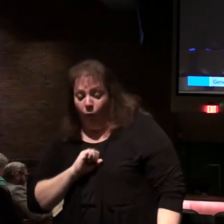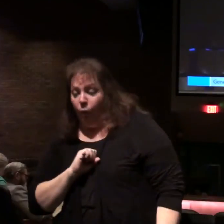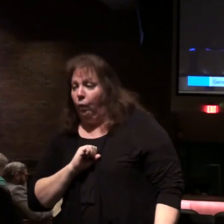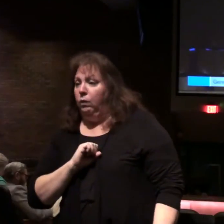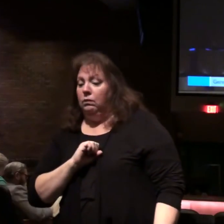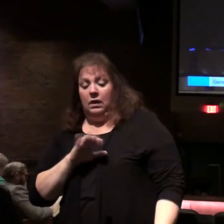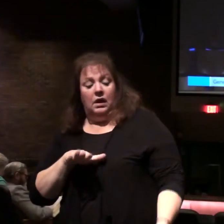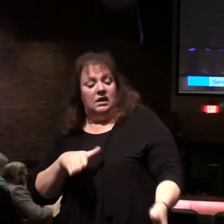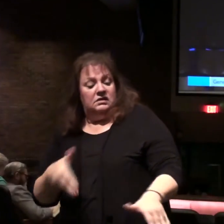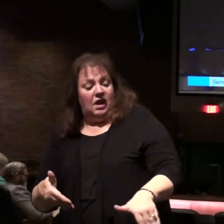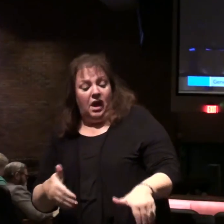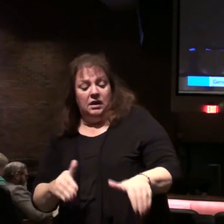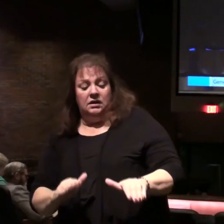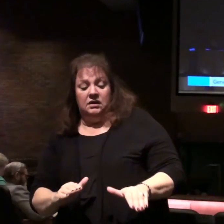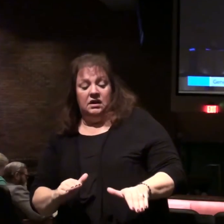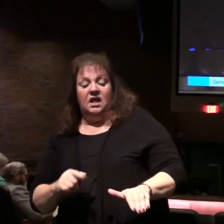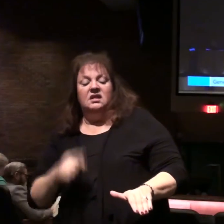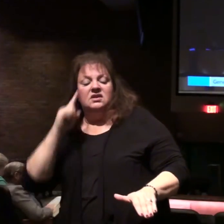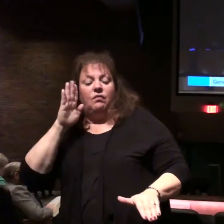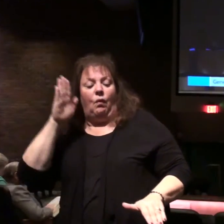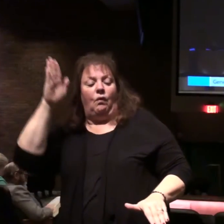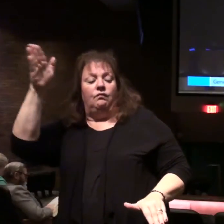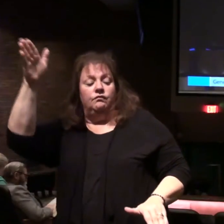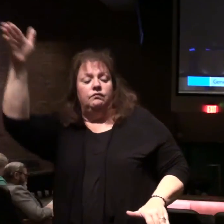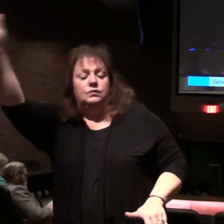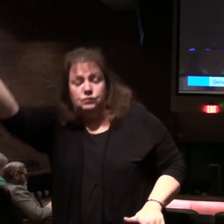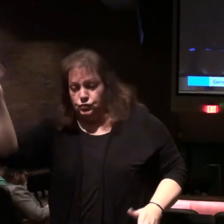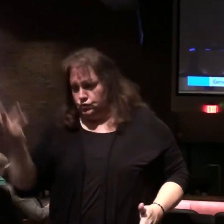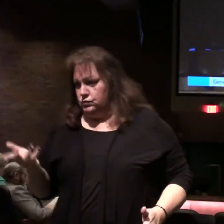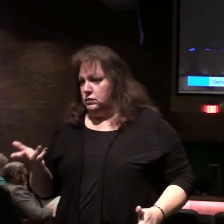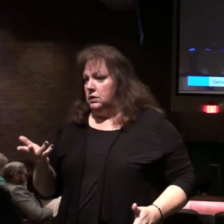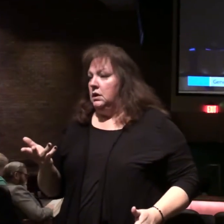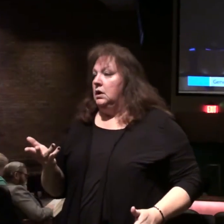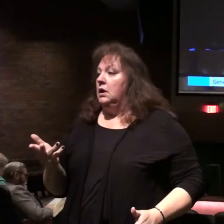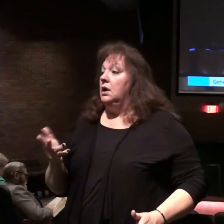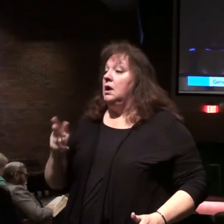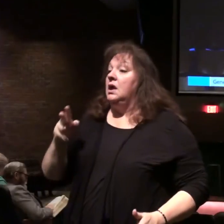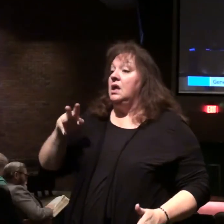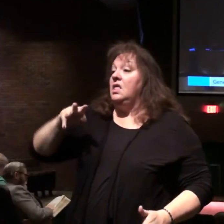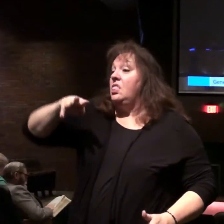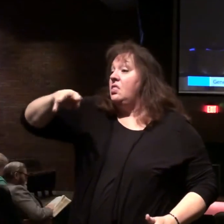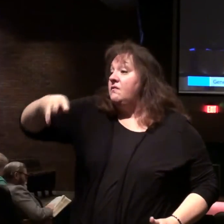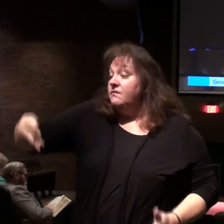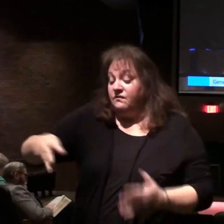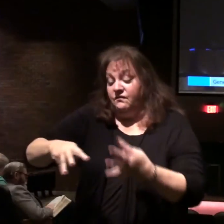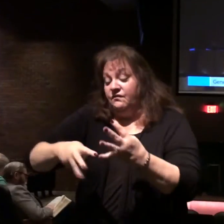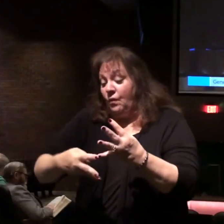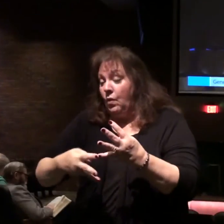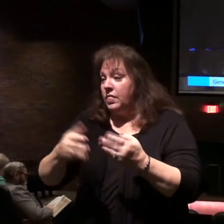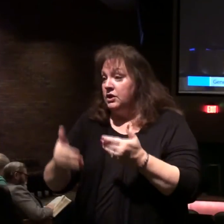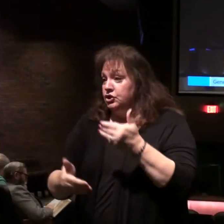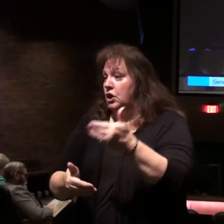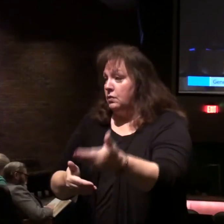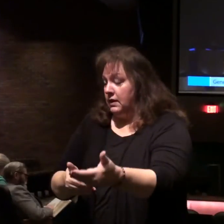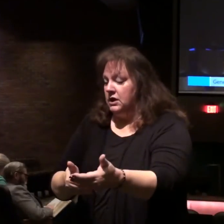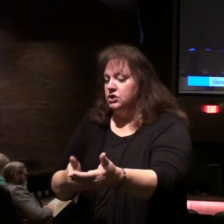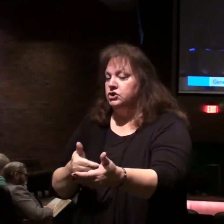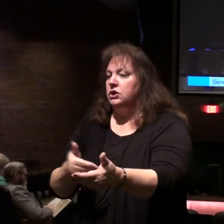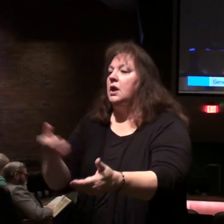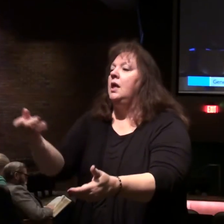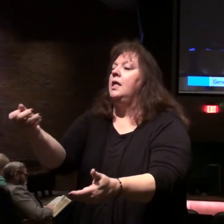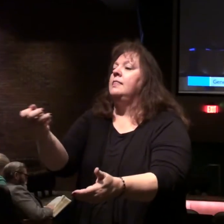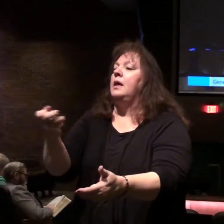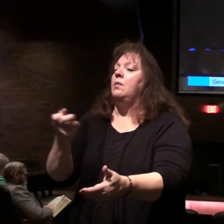You're going to die. All of this is for something future. Then in the fourth generation, they will